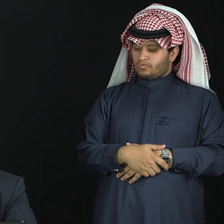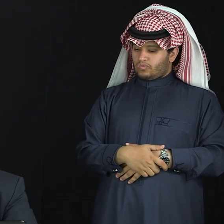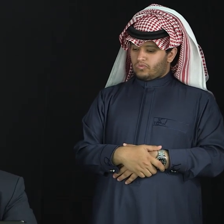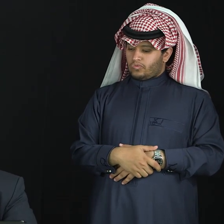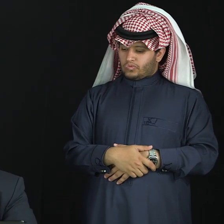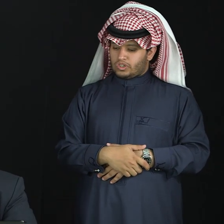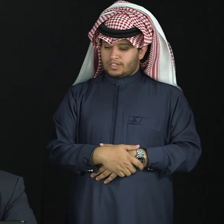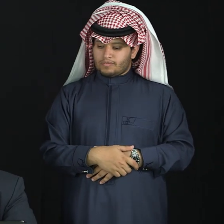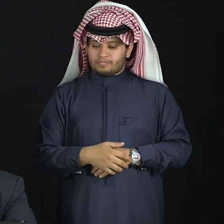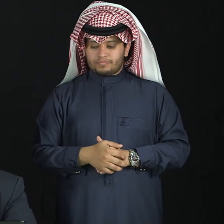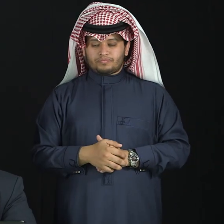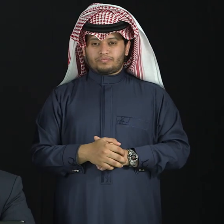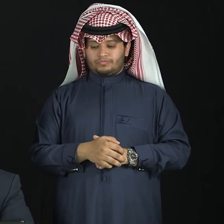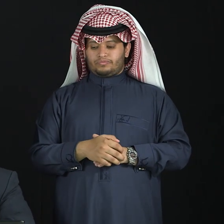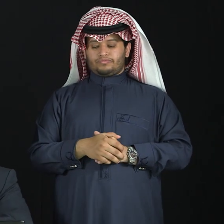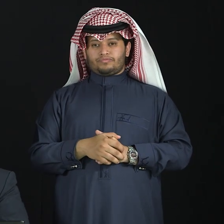Fine.